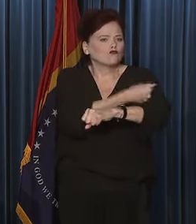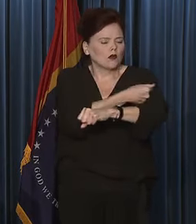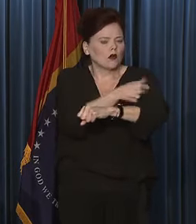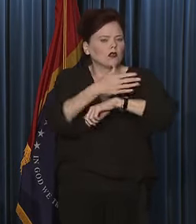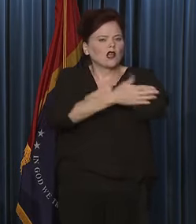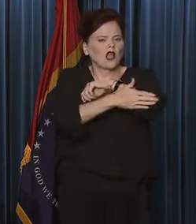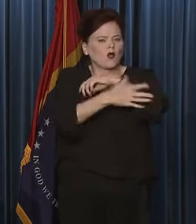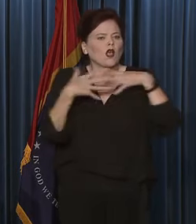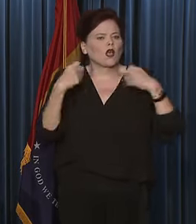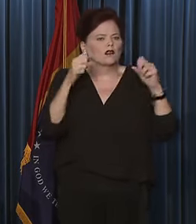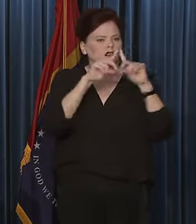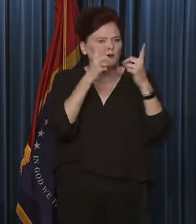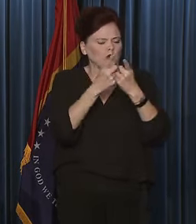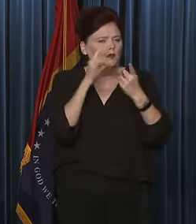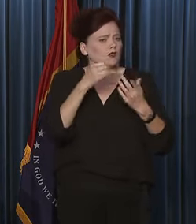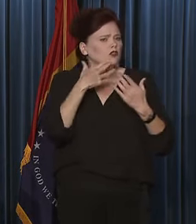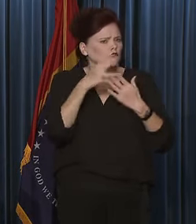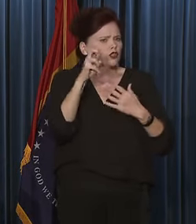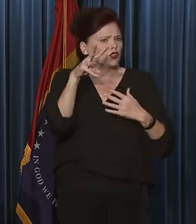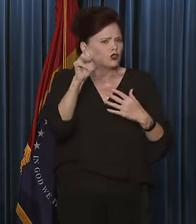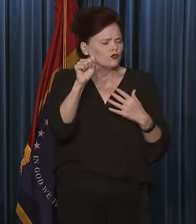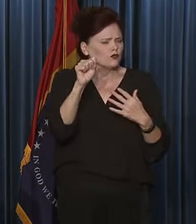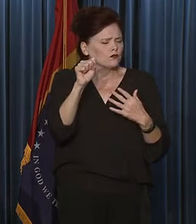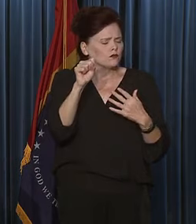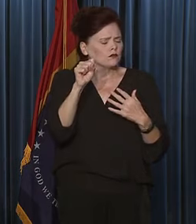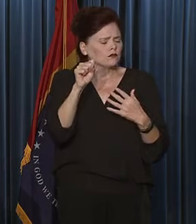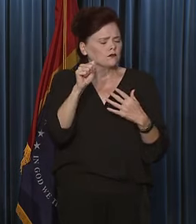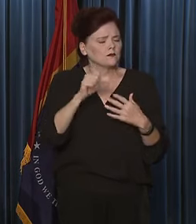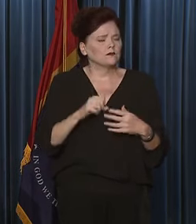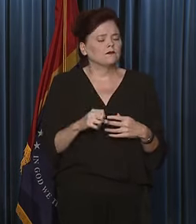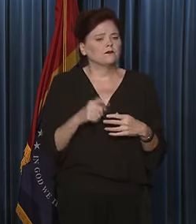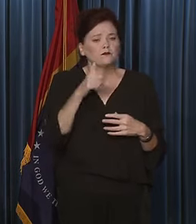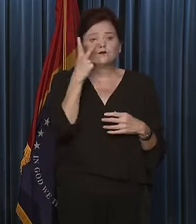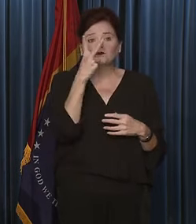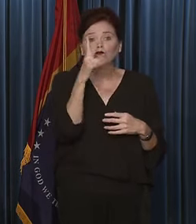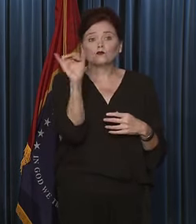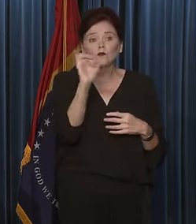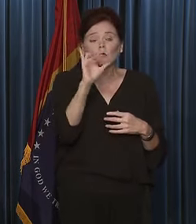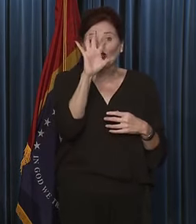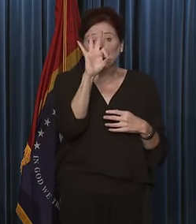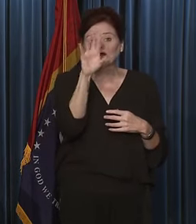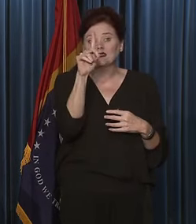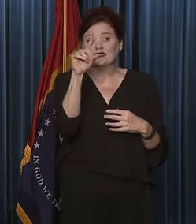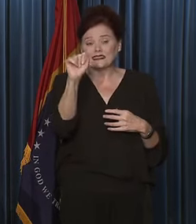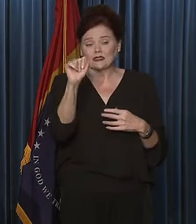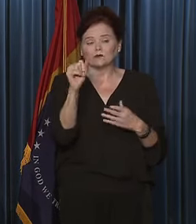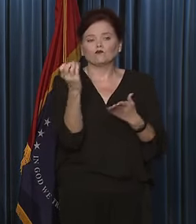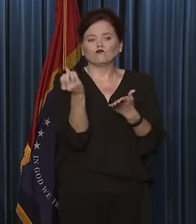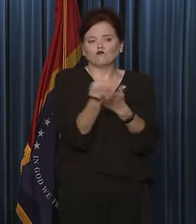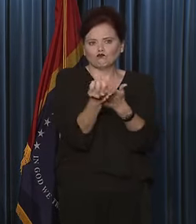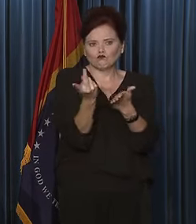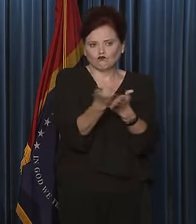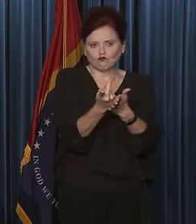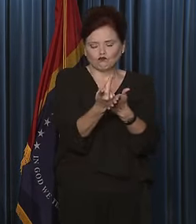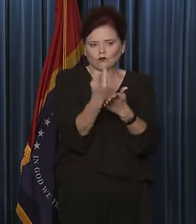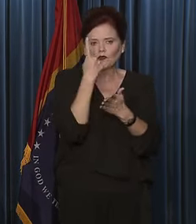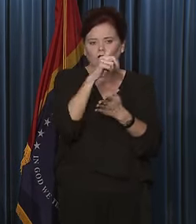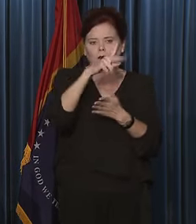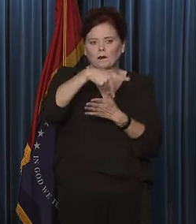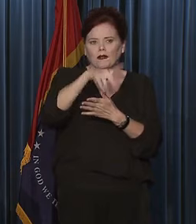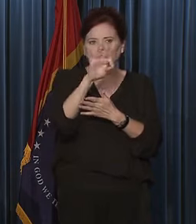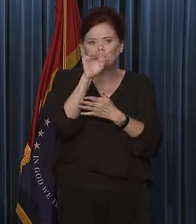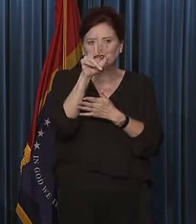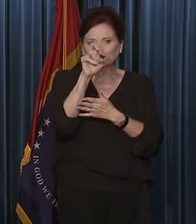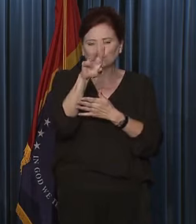now. This is good news. And additionally, and you all saw this, that the FDA did give approval for the Pfizer